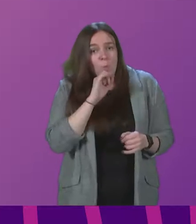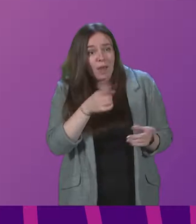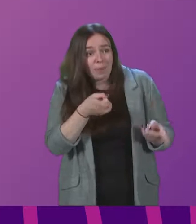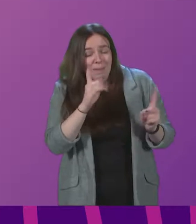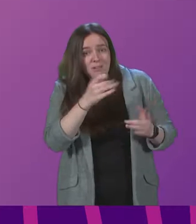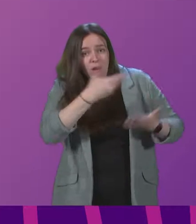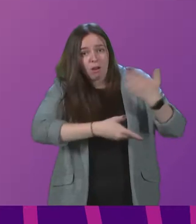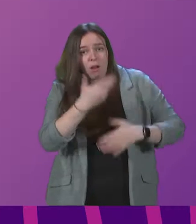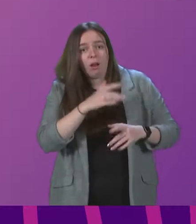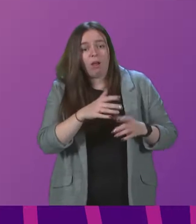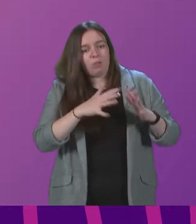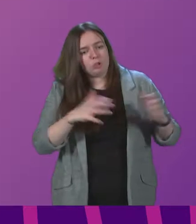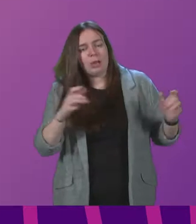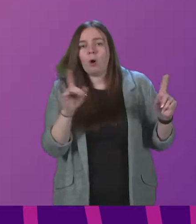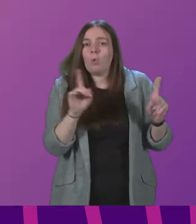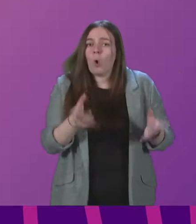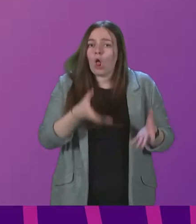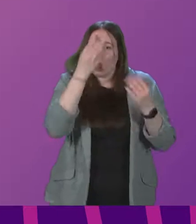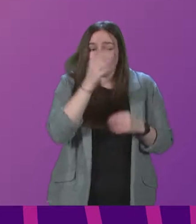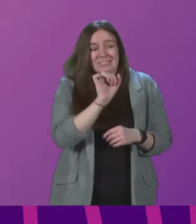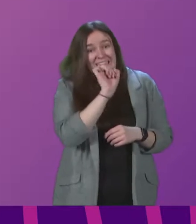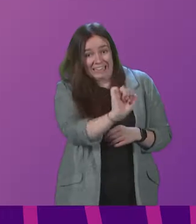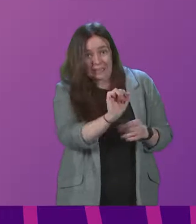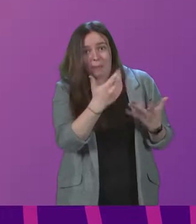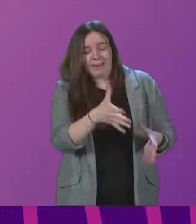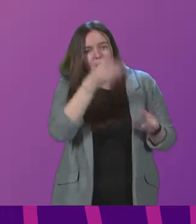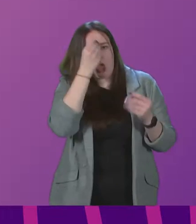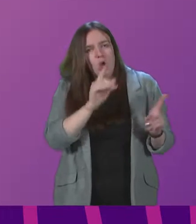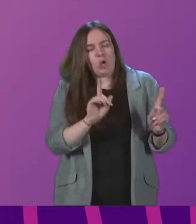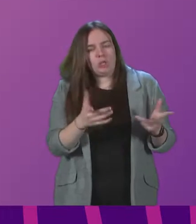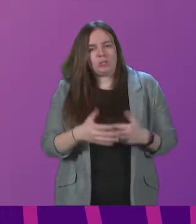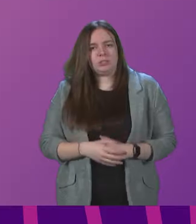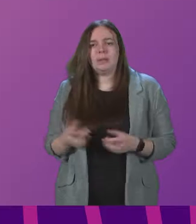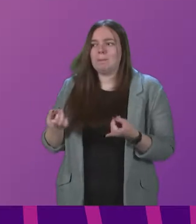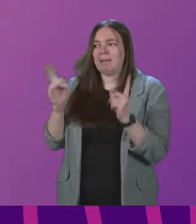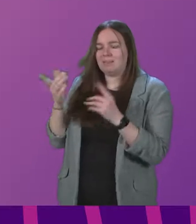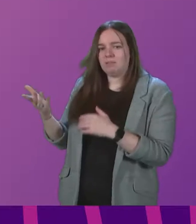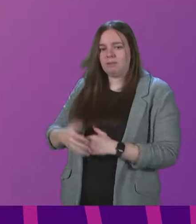tell the Chamber what lessons he has learned? Minister.